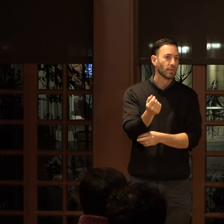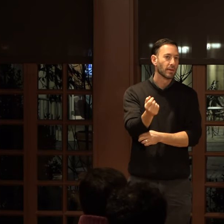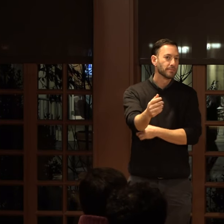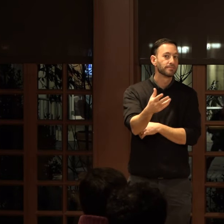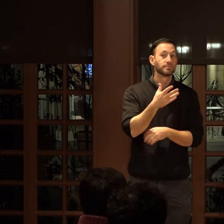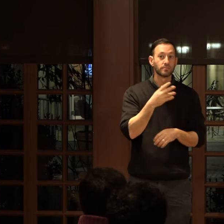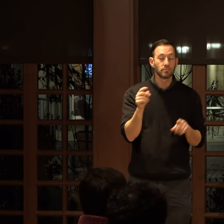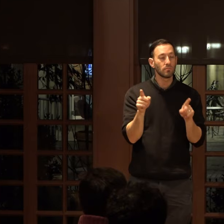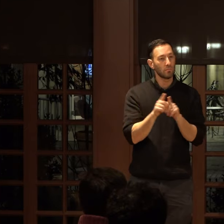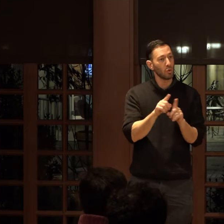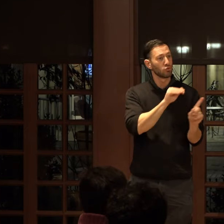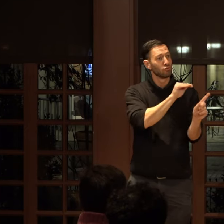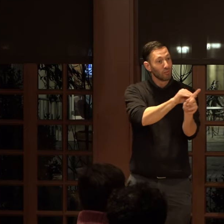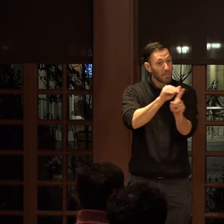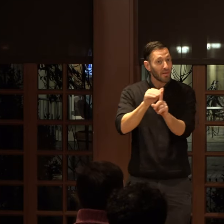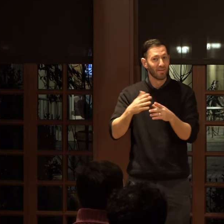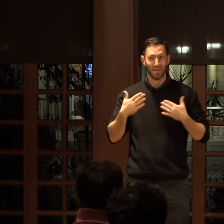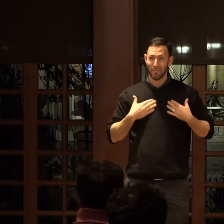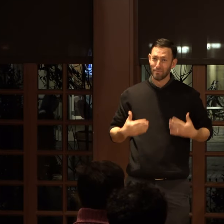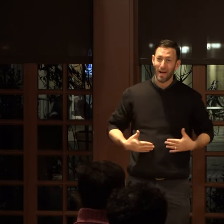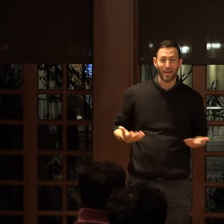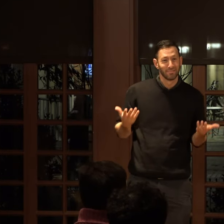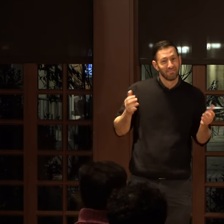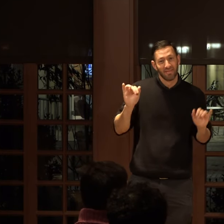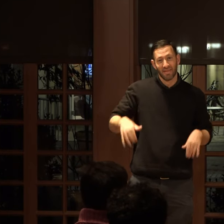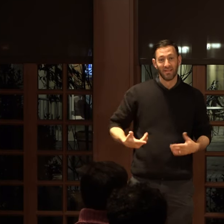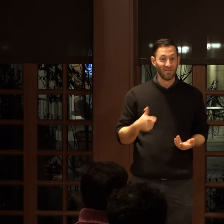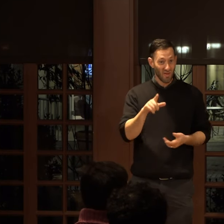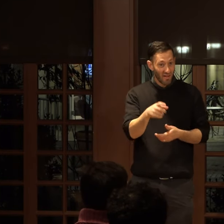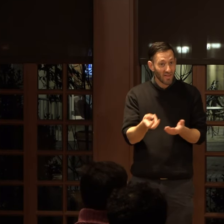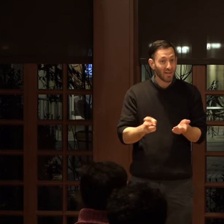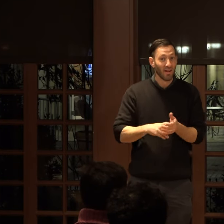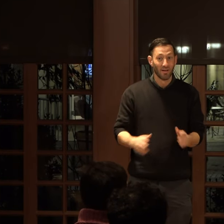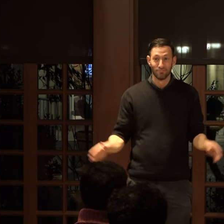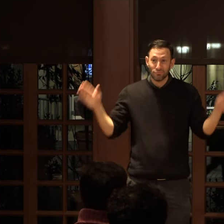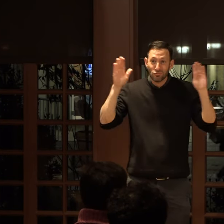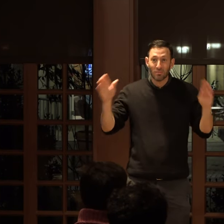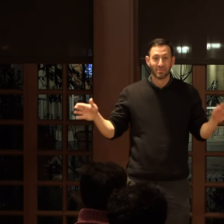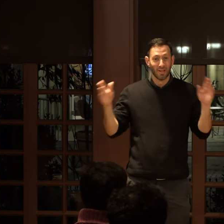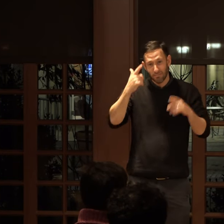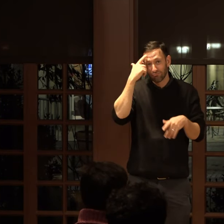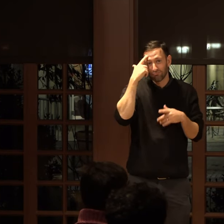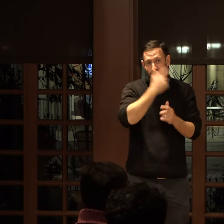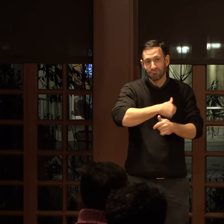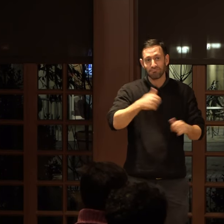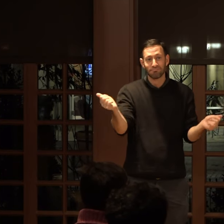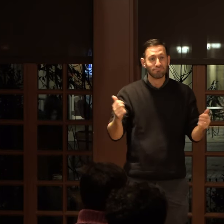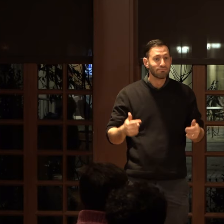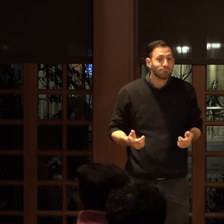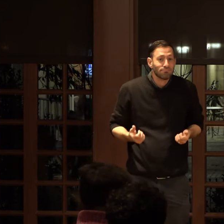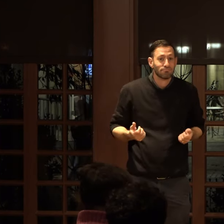And also to remind people that like bodies are bodies and if you need to get up and like do jumping jigs, go on with your bad self. Right?